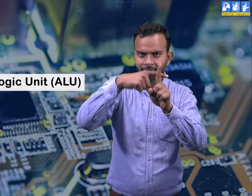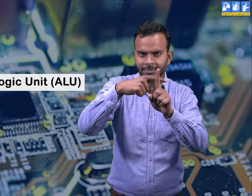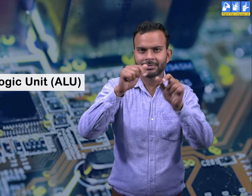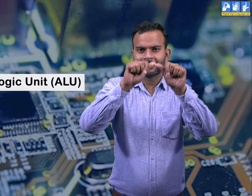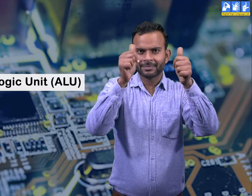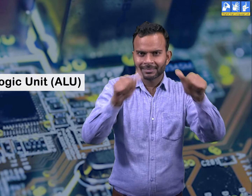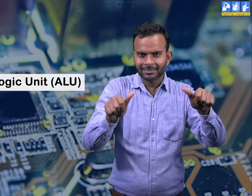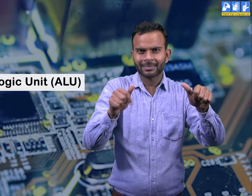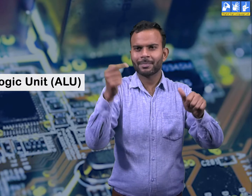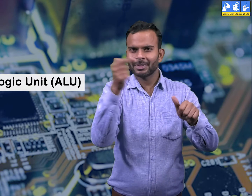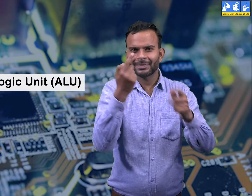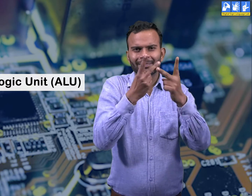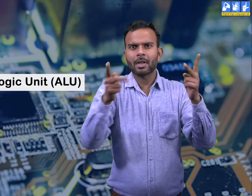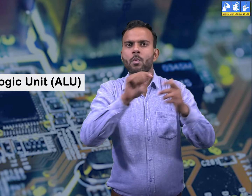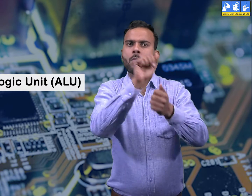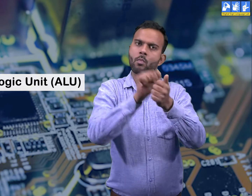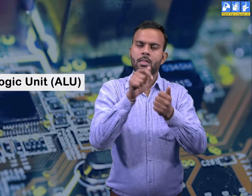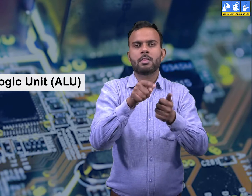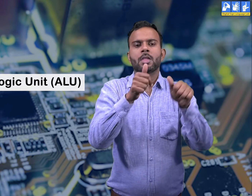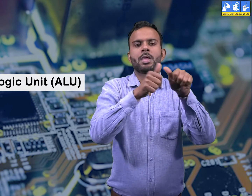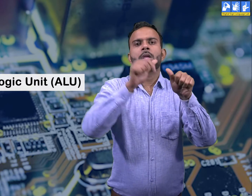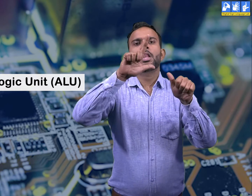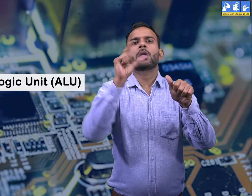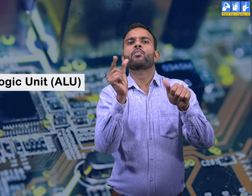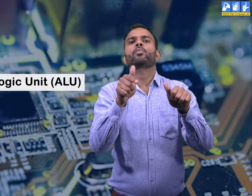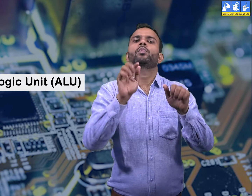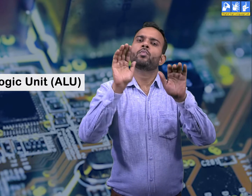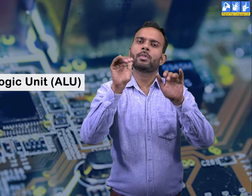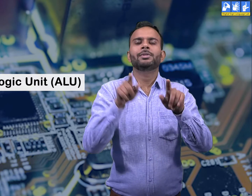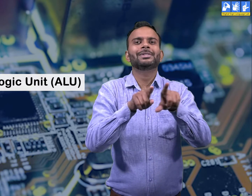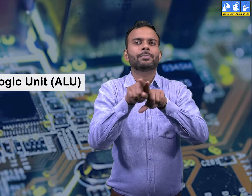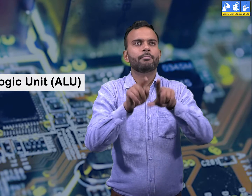all the calculations like subtraction, addition, etc.